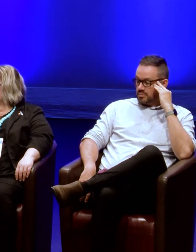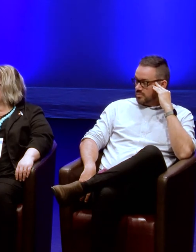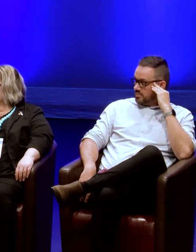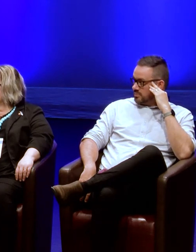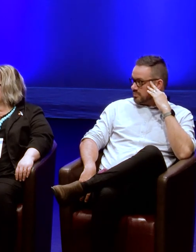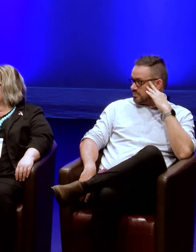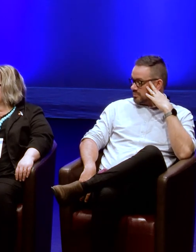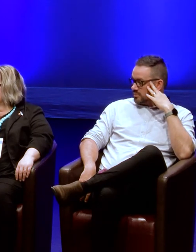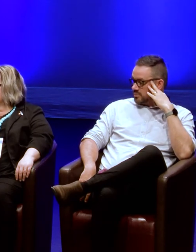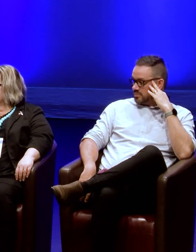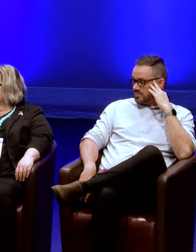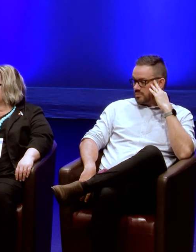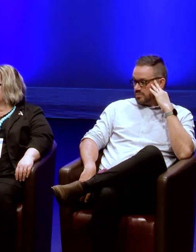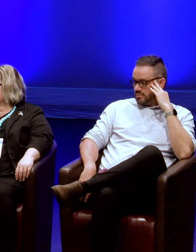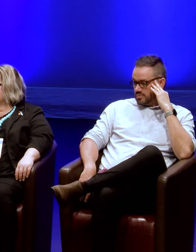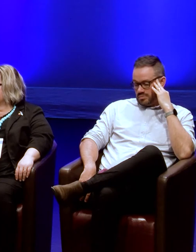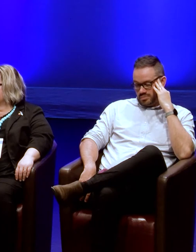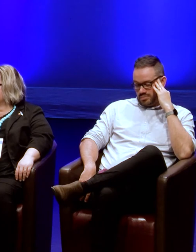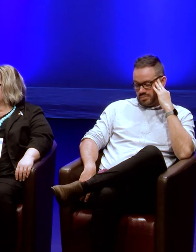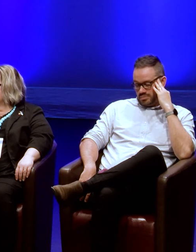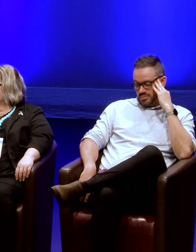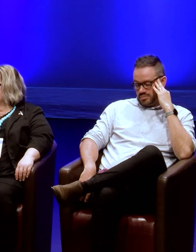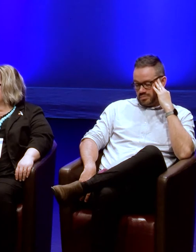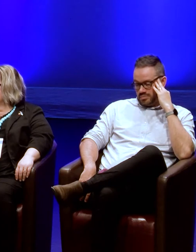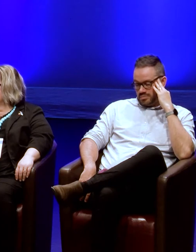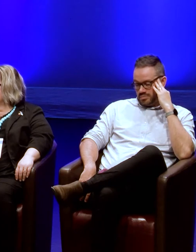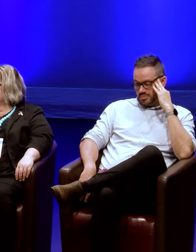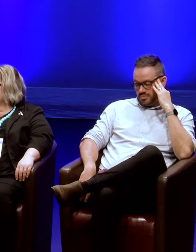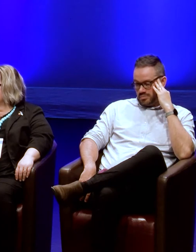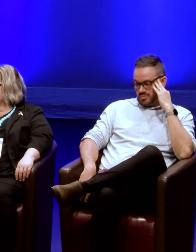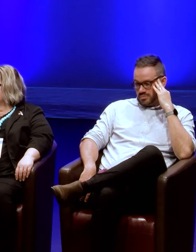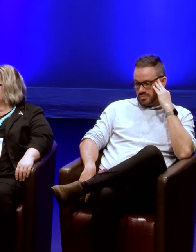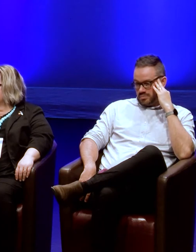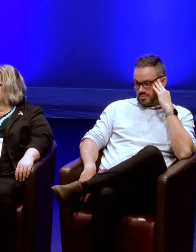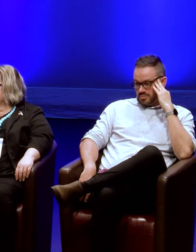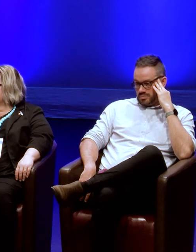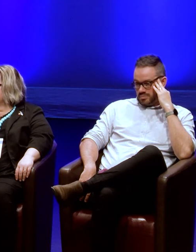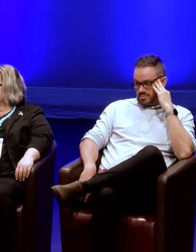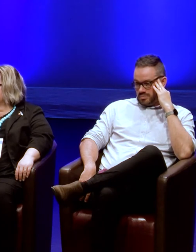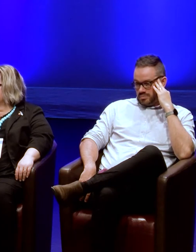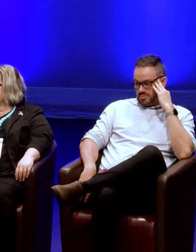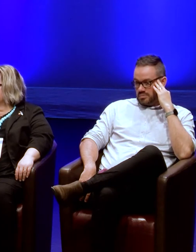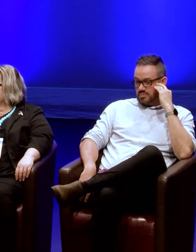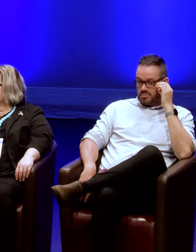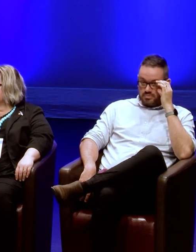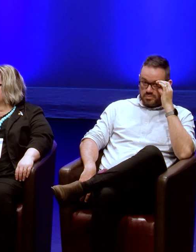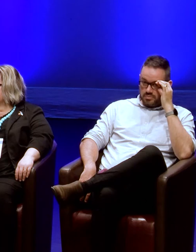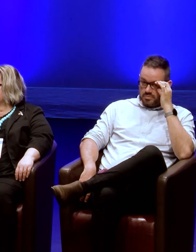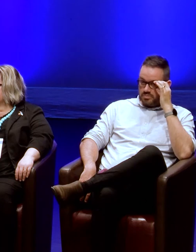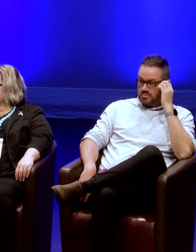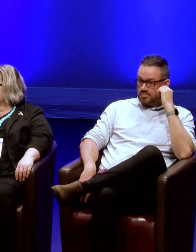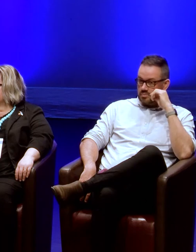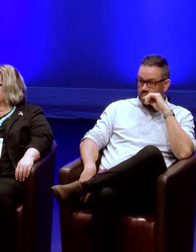Facebook says, and law says that the content that you put into Facebook belongs to you, and that you can download it.